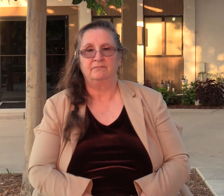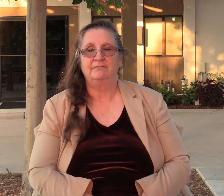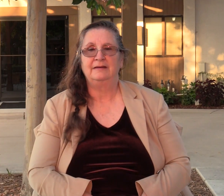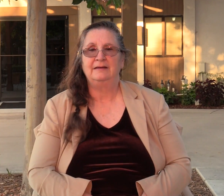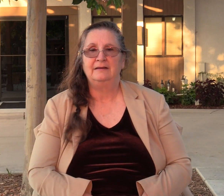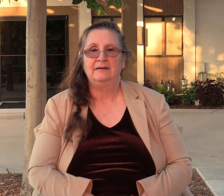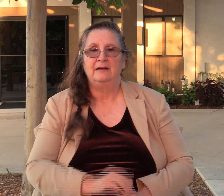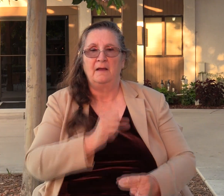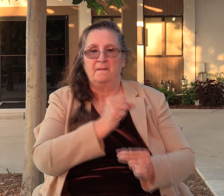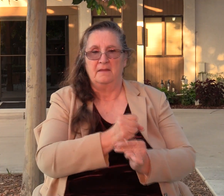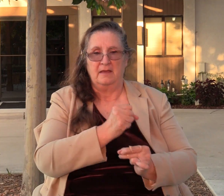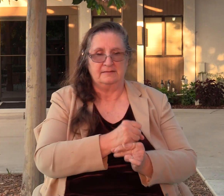their king.